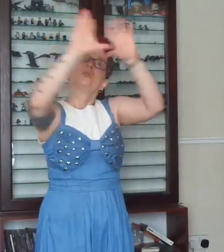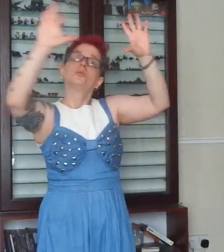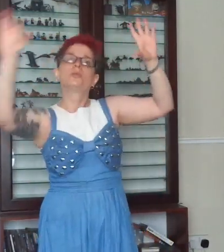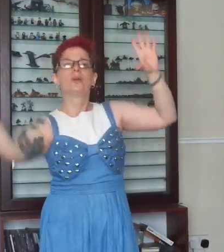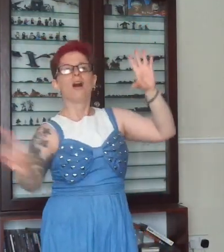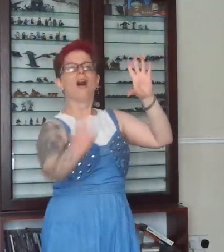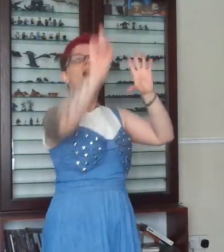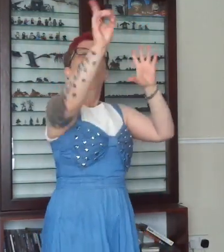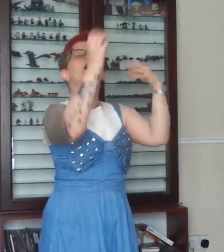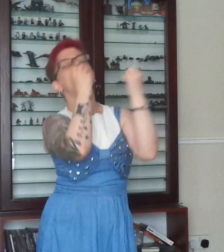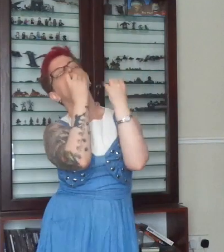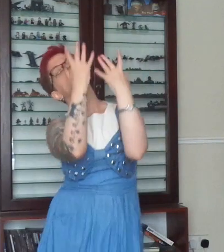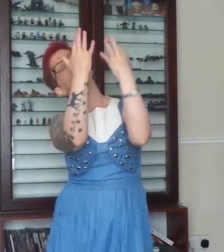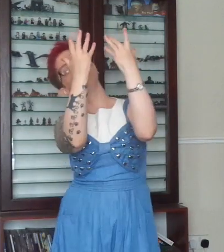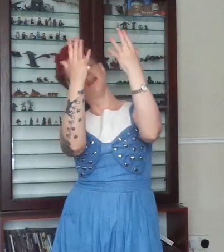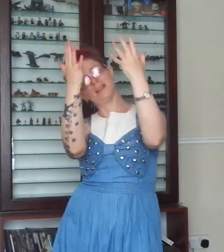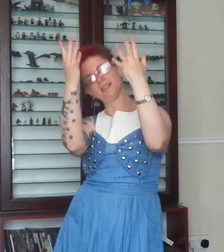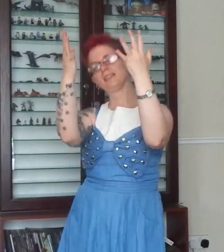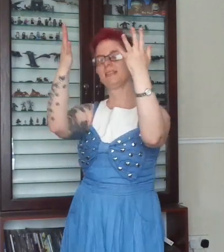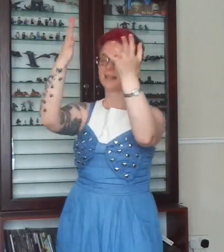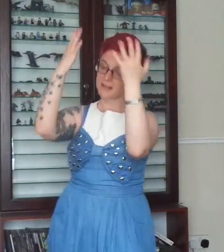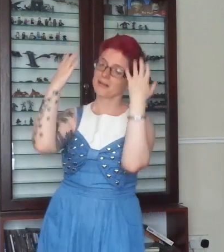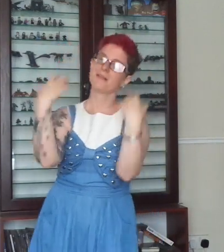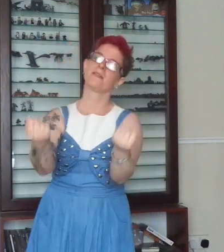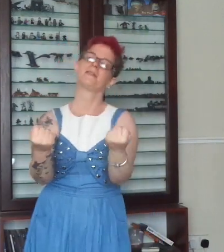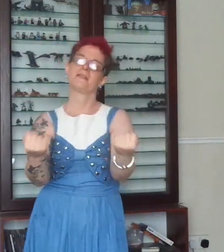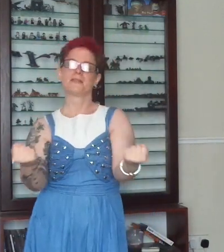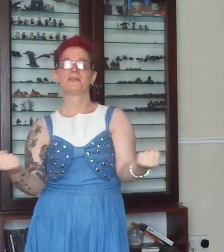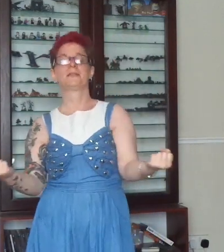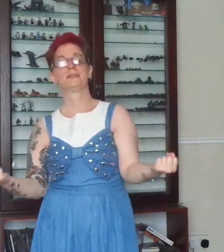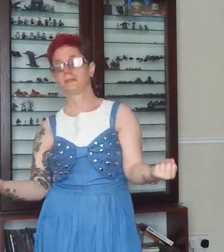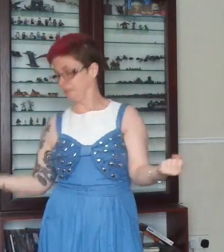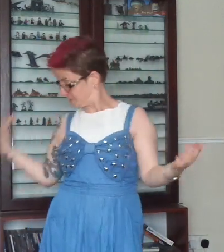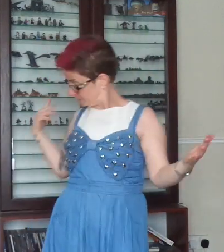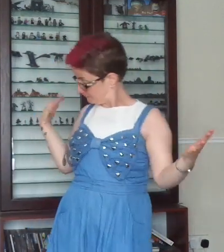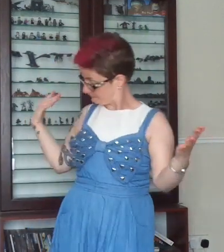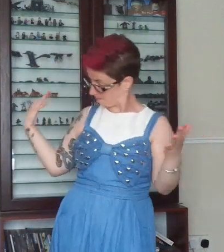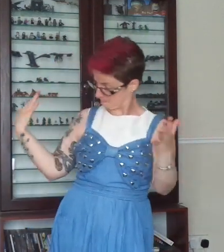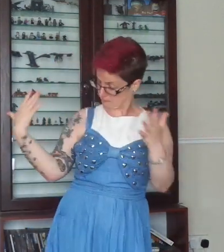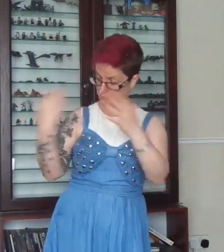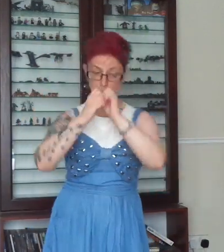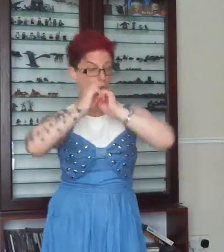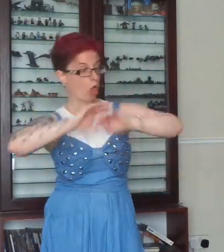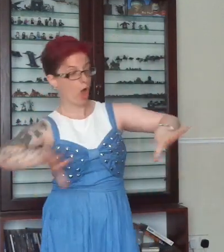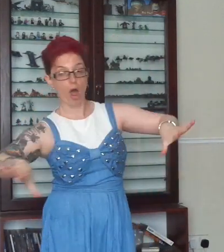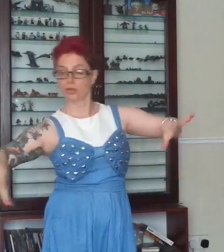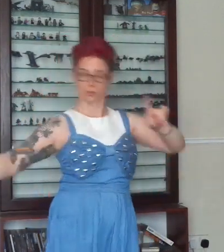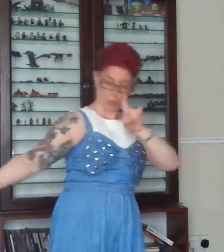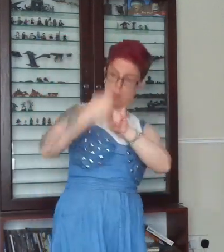lost till I found you